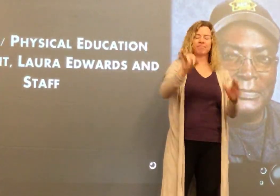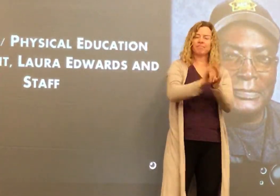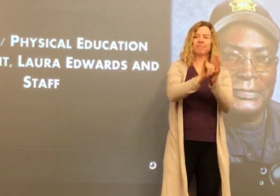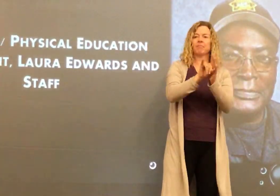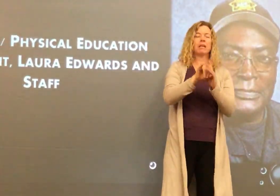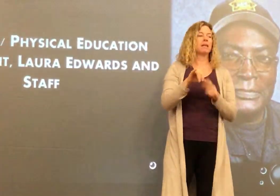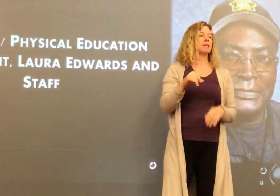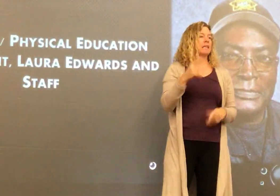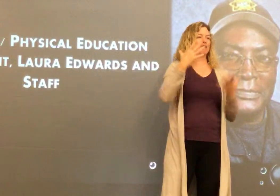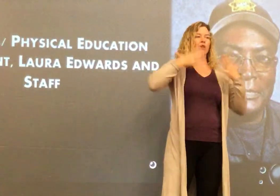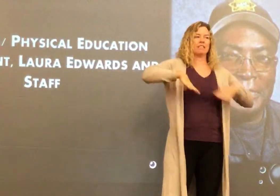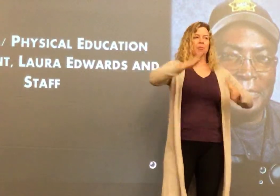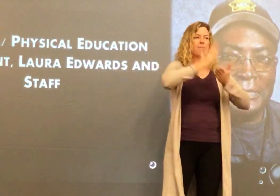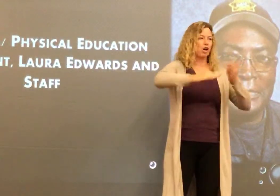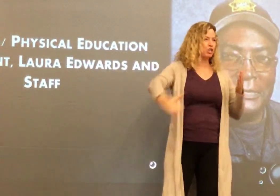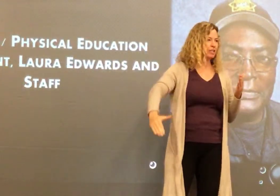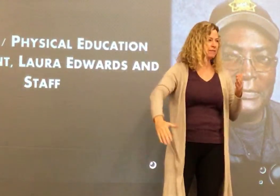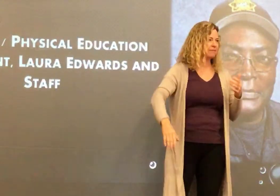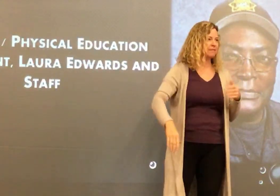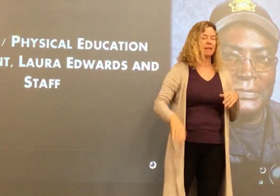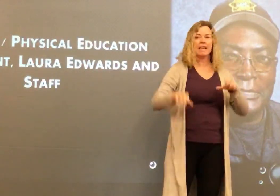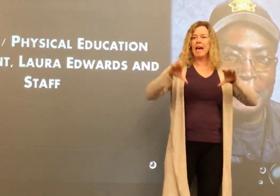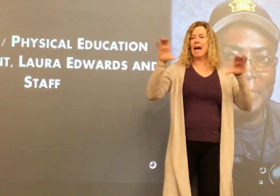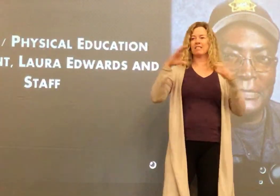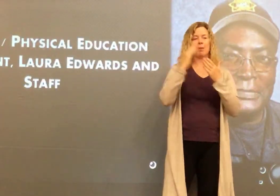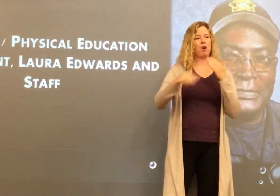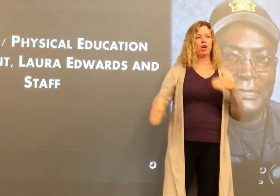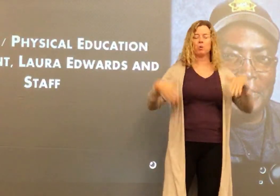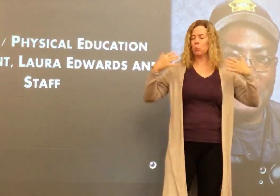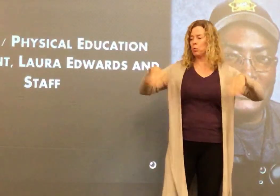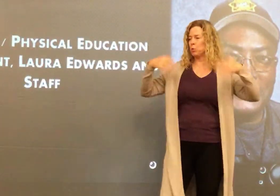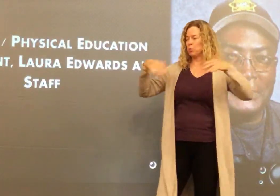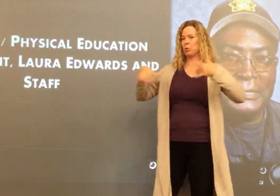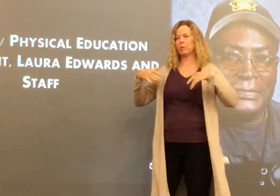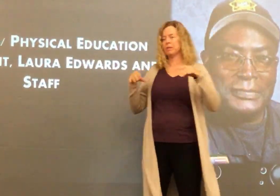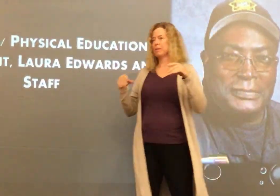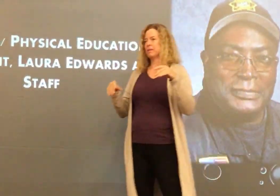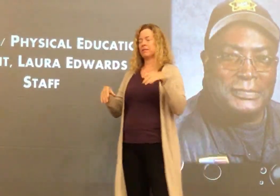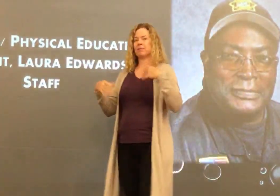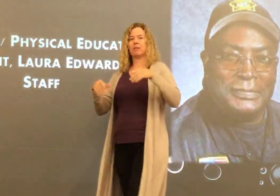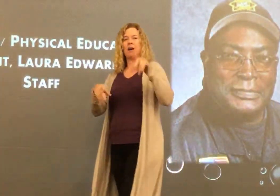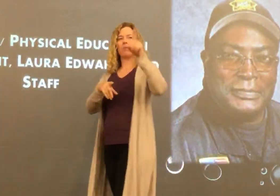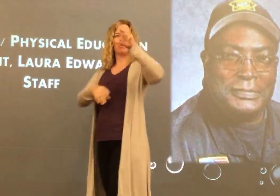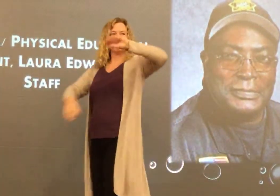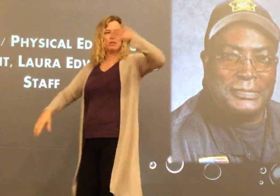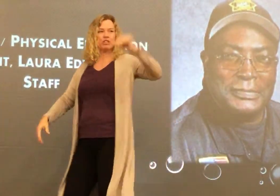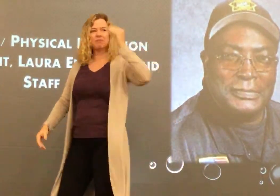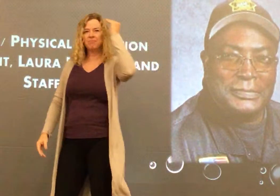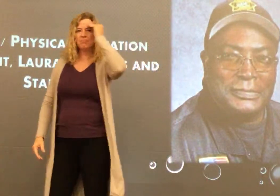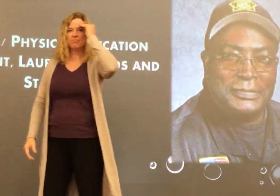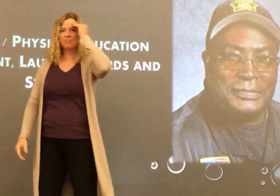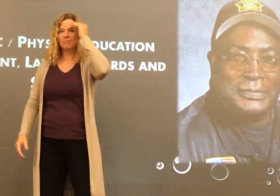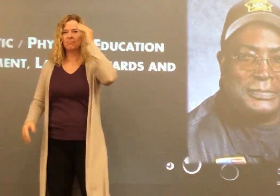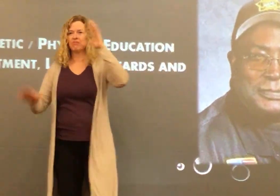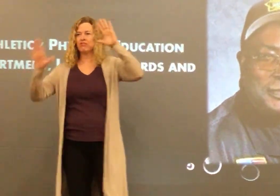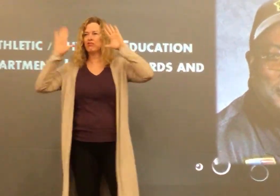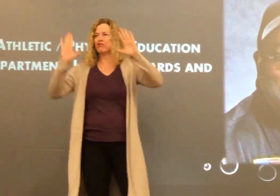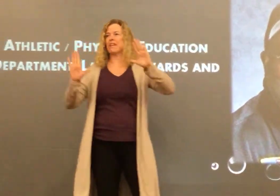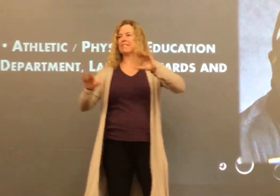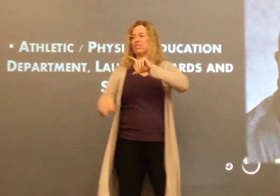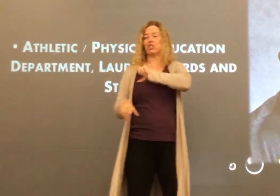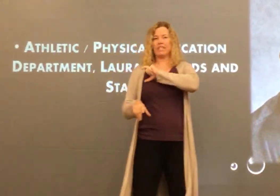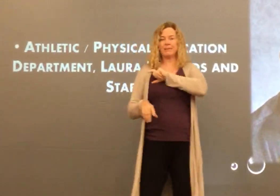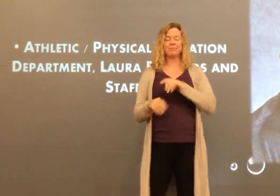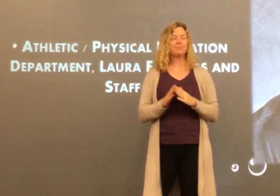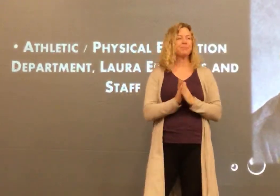people and he was right there by the door. Dressed the part, acts the part. Ooh, does he act the part? 100%. You